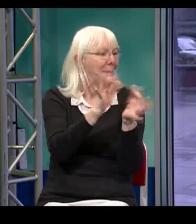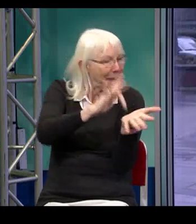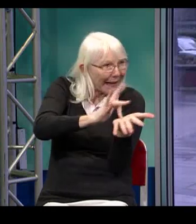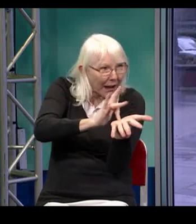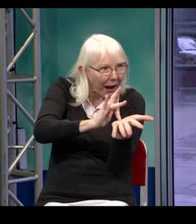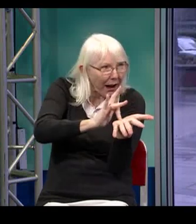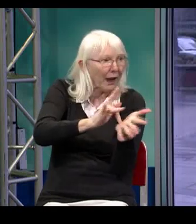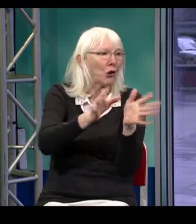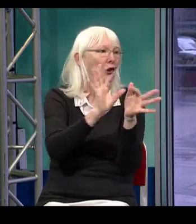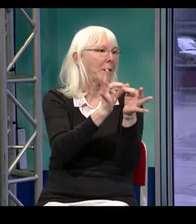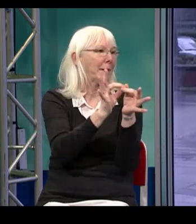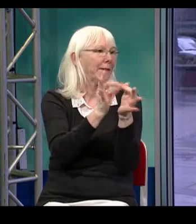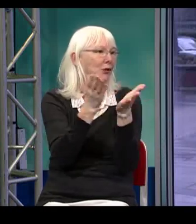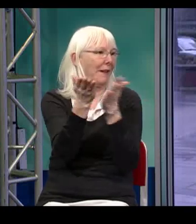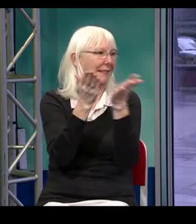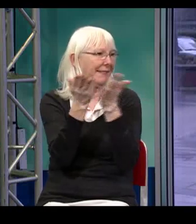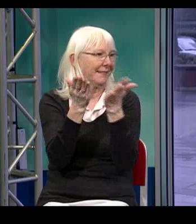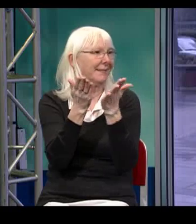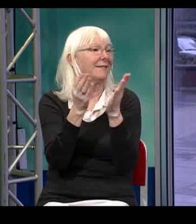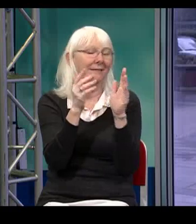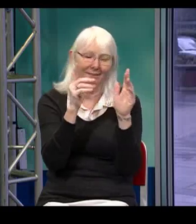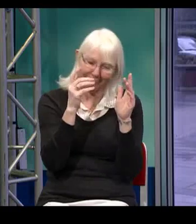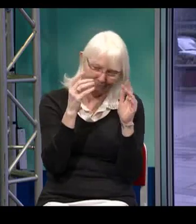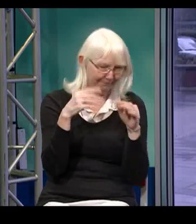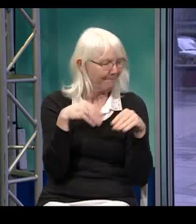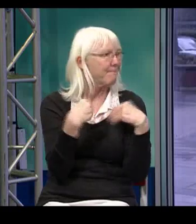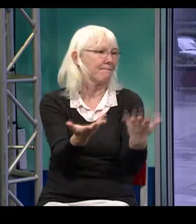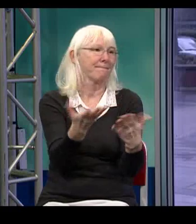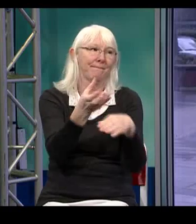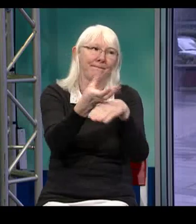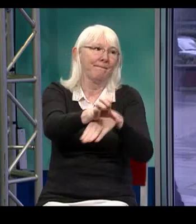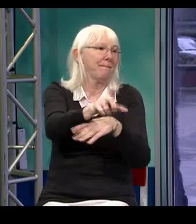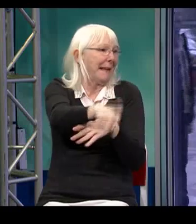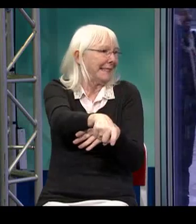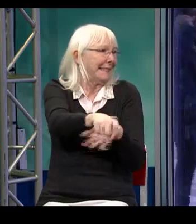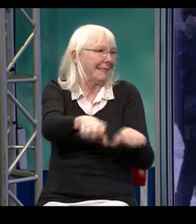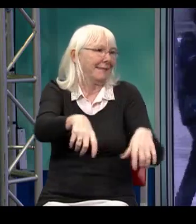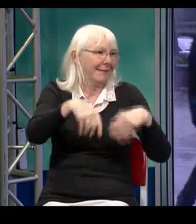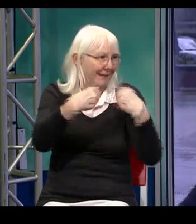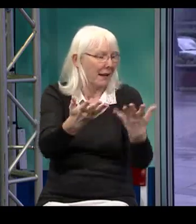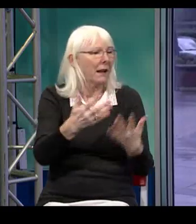services for people who were deaf, deaf-blind, and hard of hearing, specifically in medical situations.